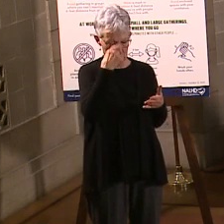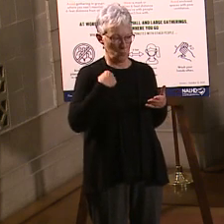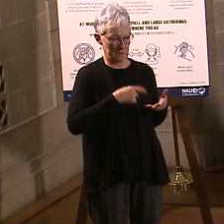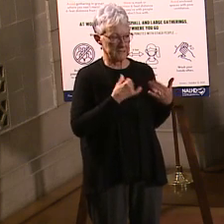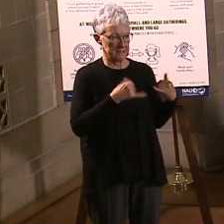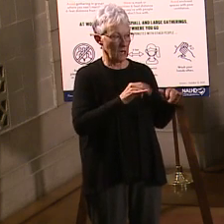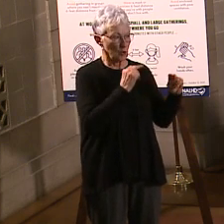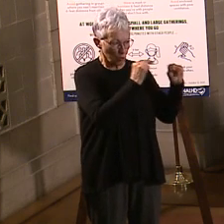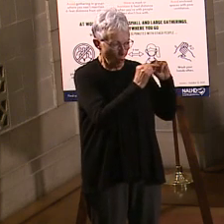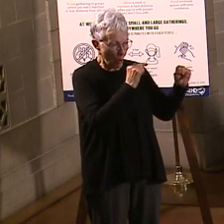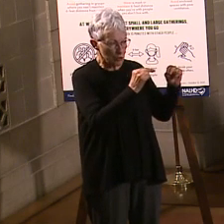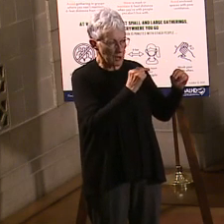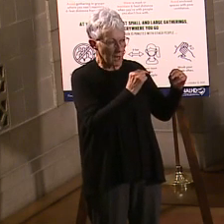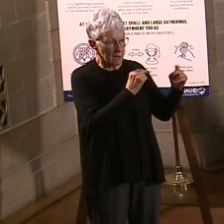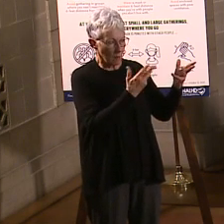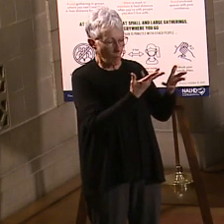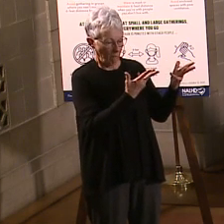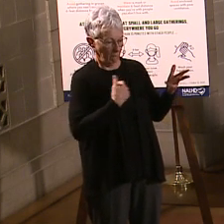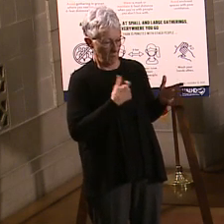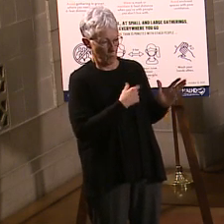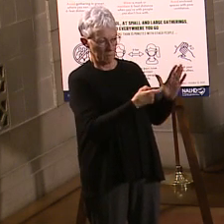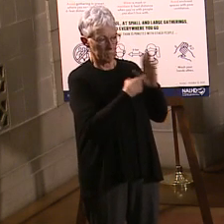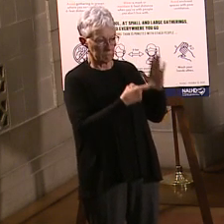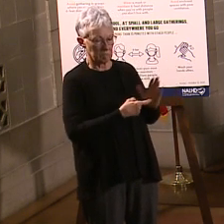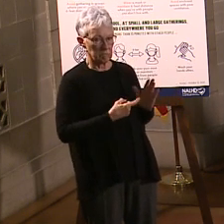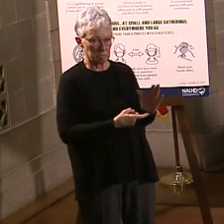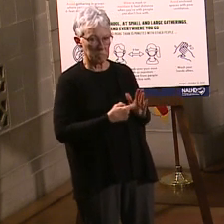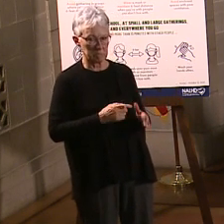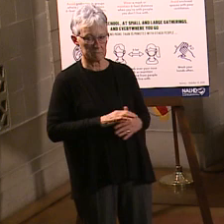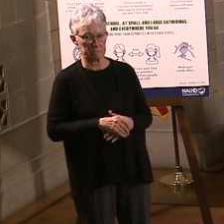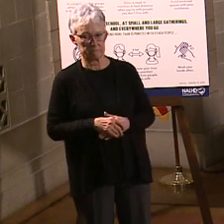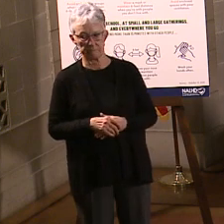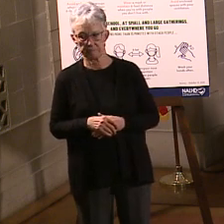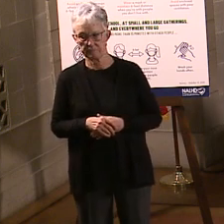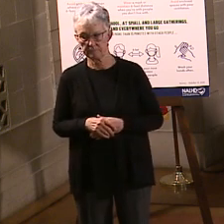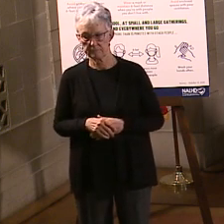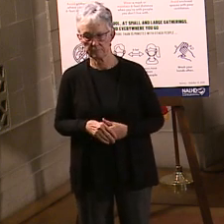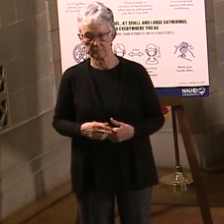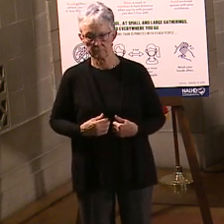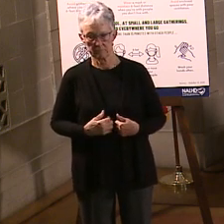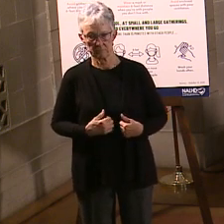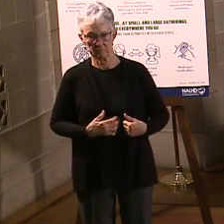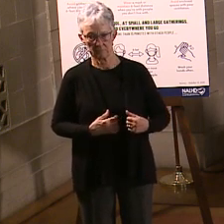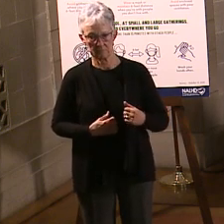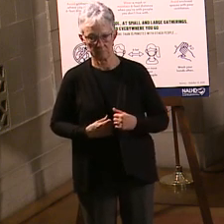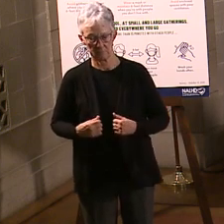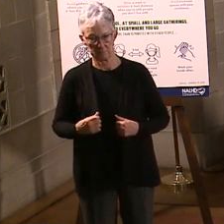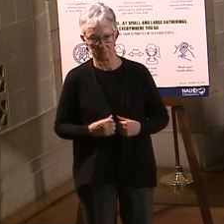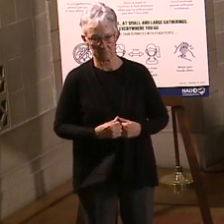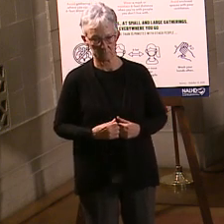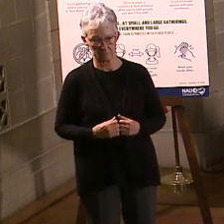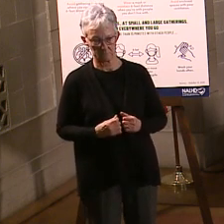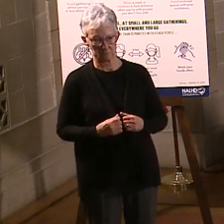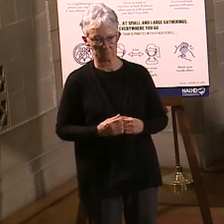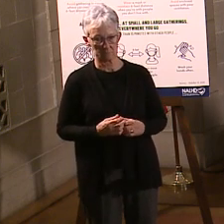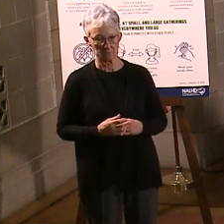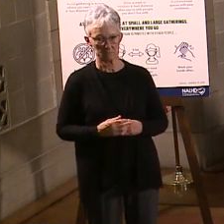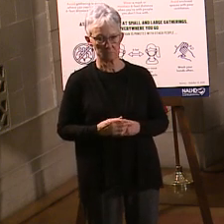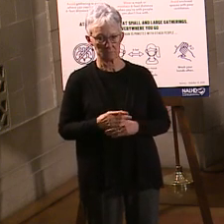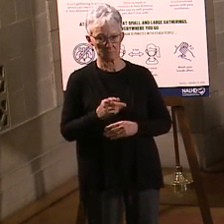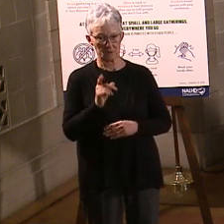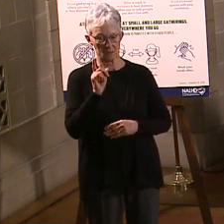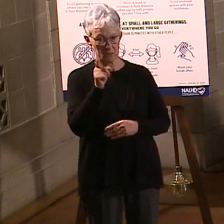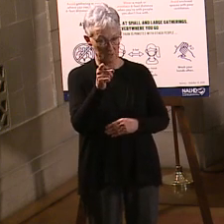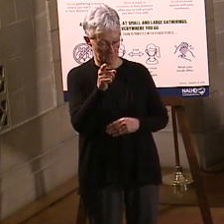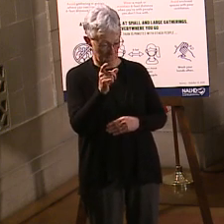the process of it right now. And do you foresee the full four years, you know, renegotiate the full four